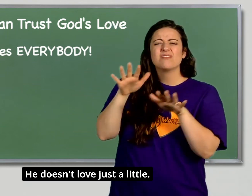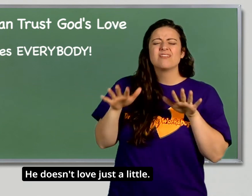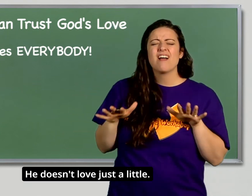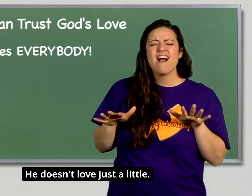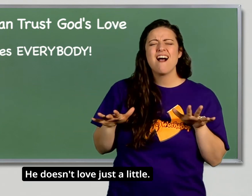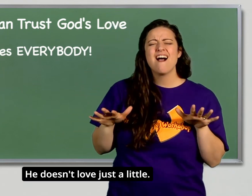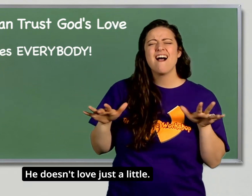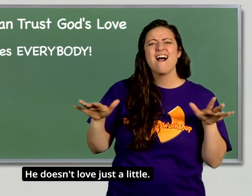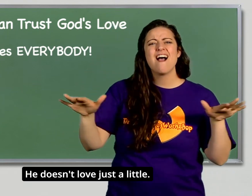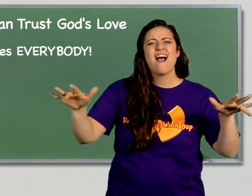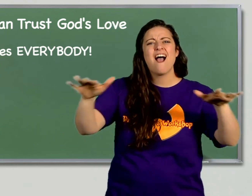just a little.